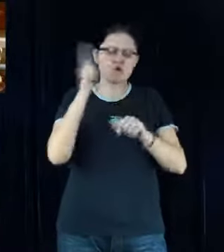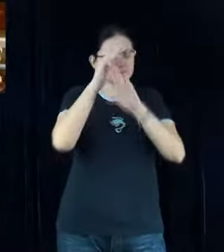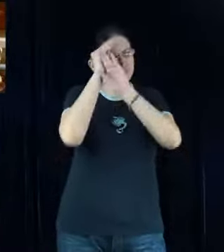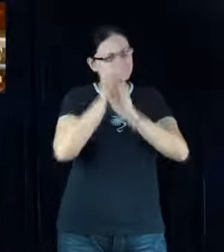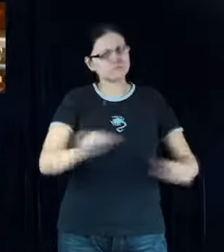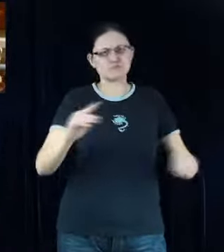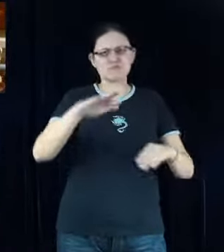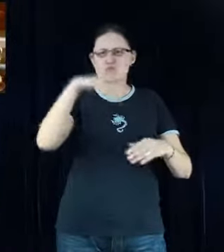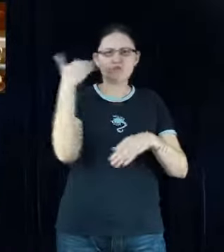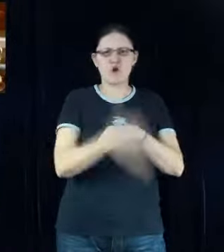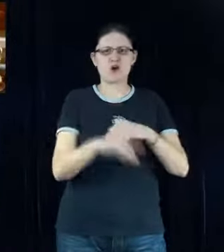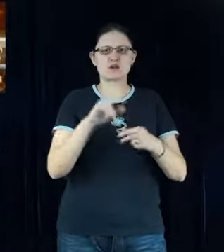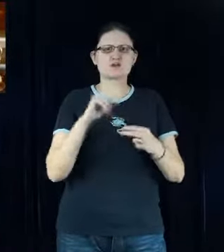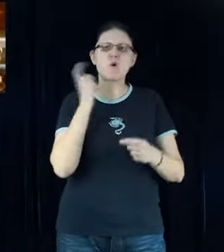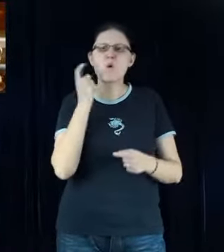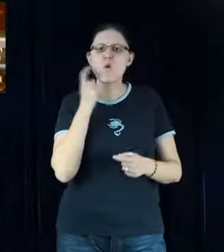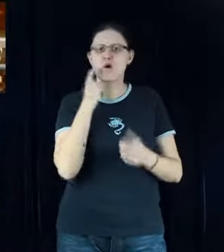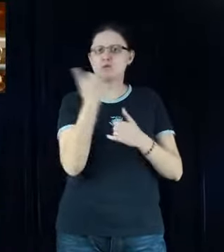So, let's